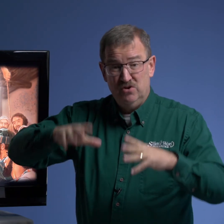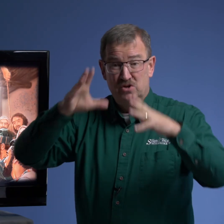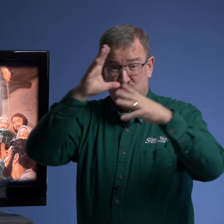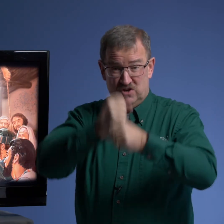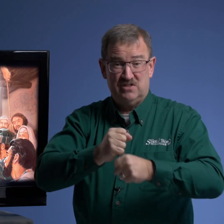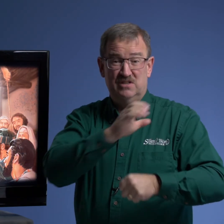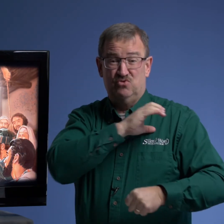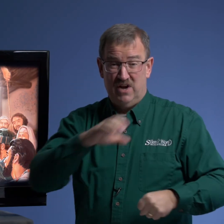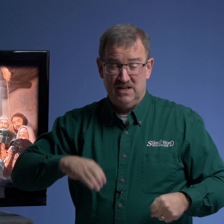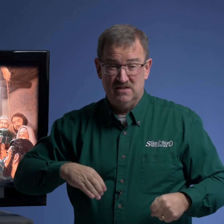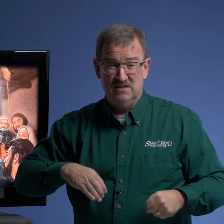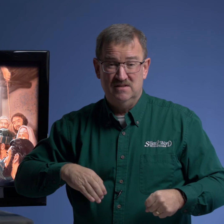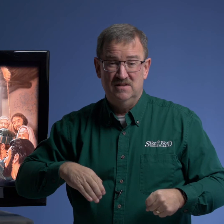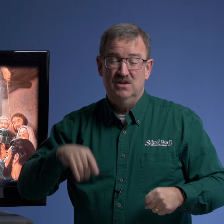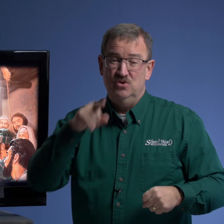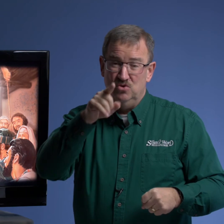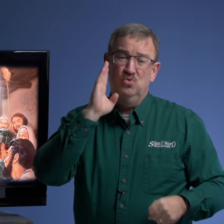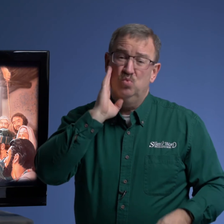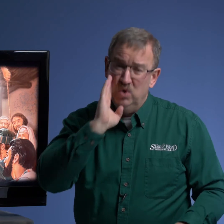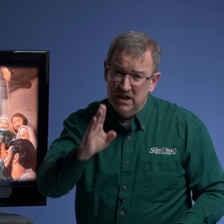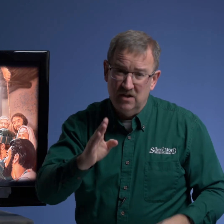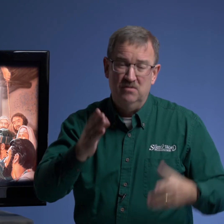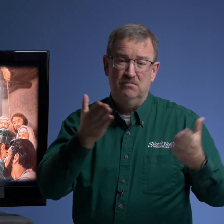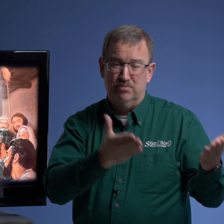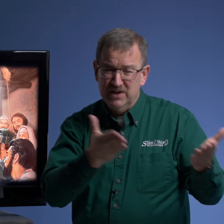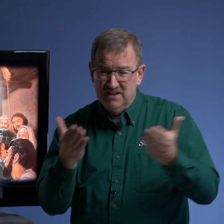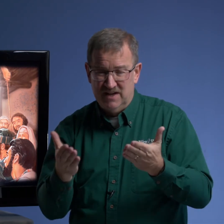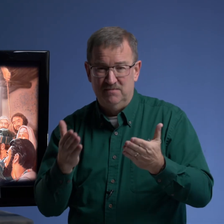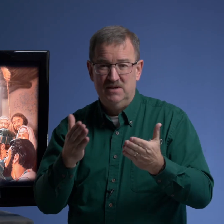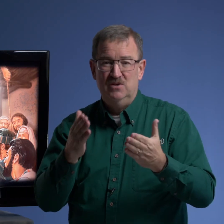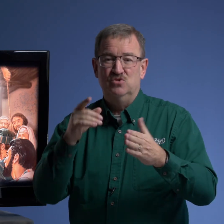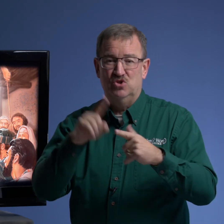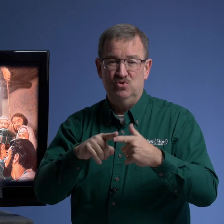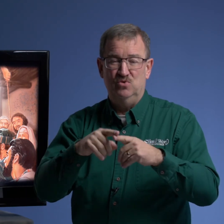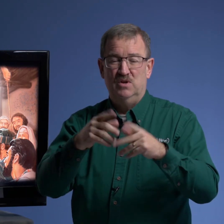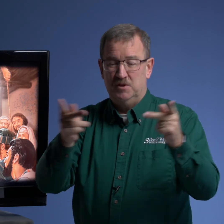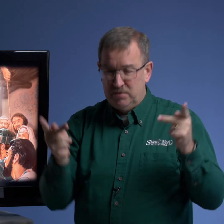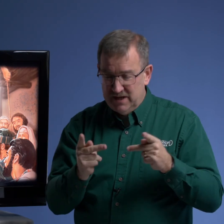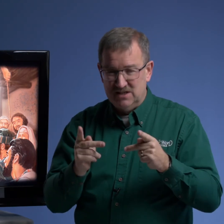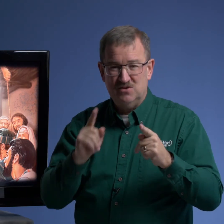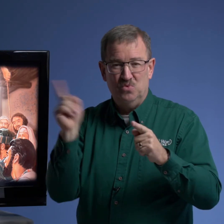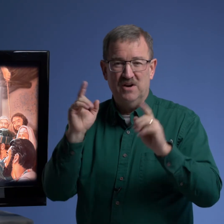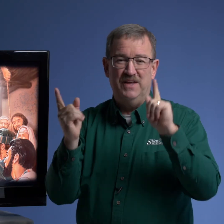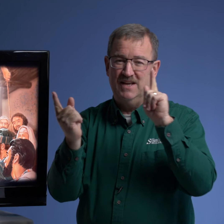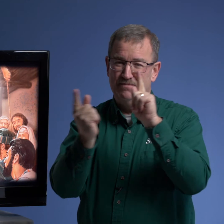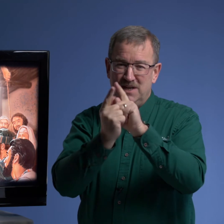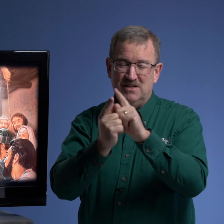trusted christ you will bring them to the place where they can meet